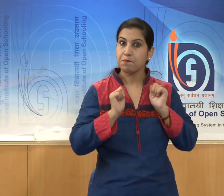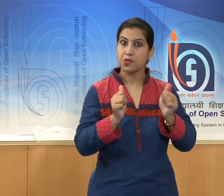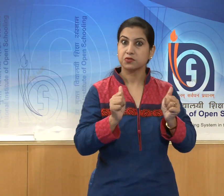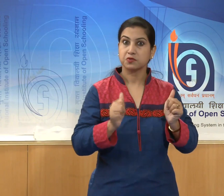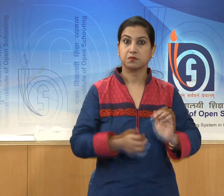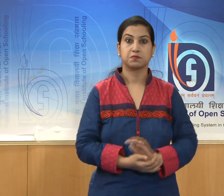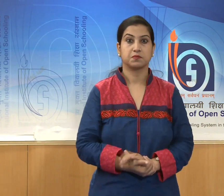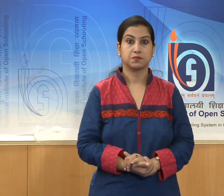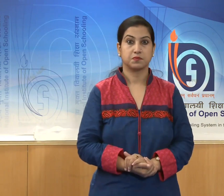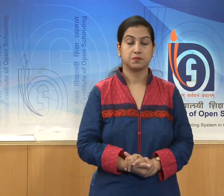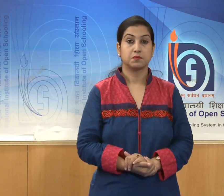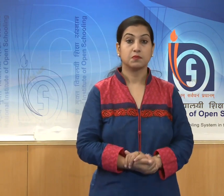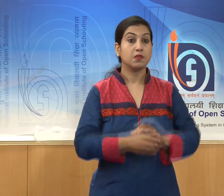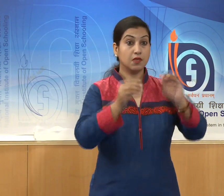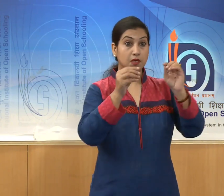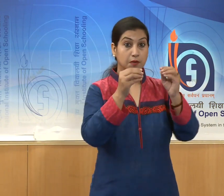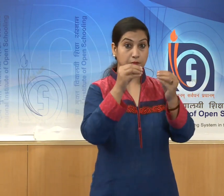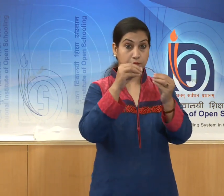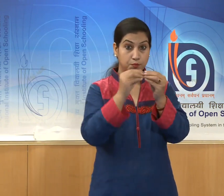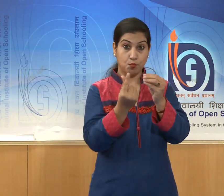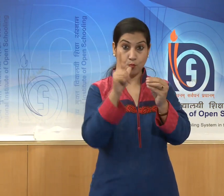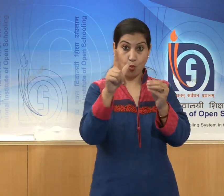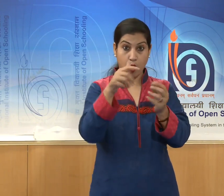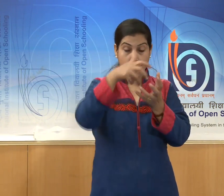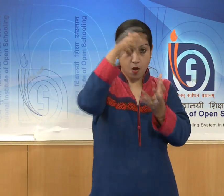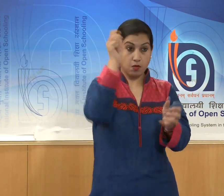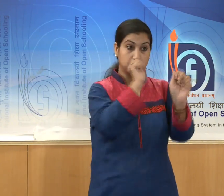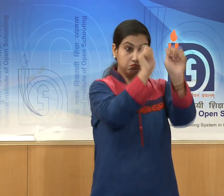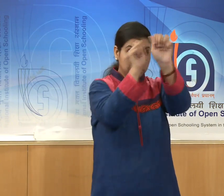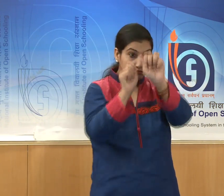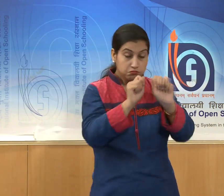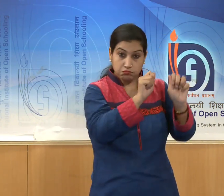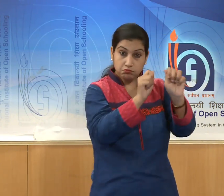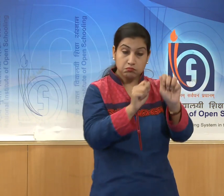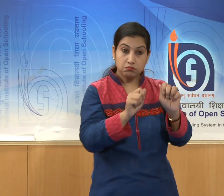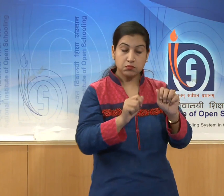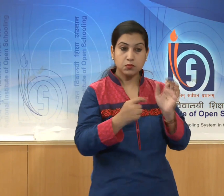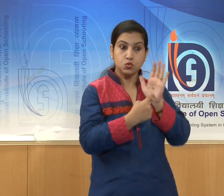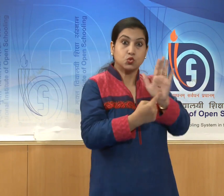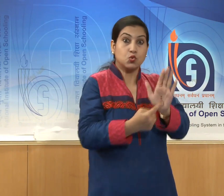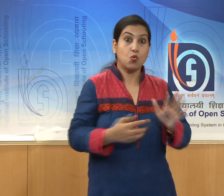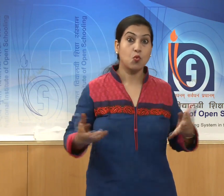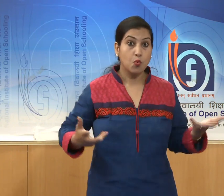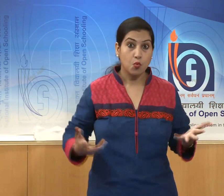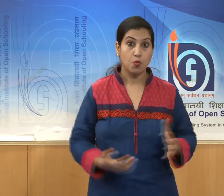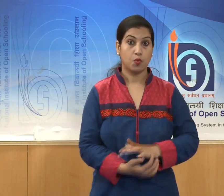The figures of the bull dominates over